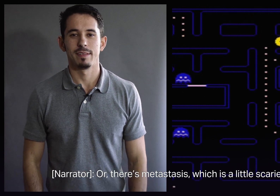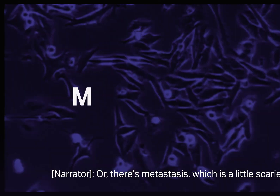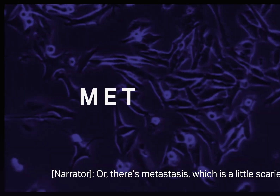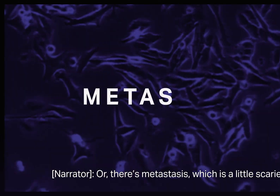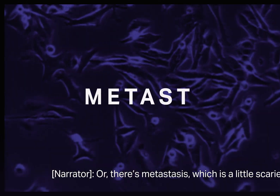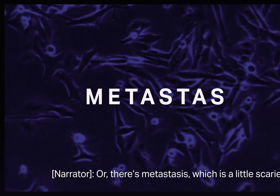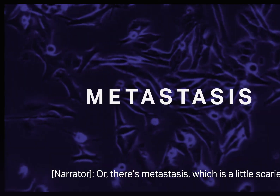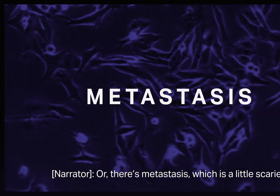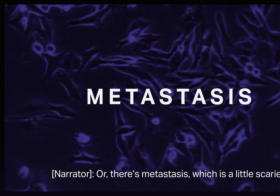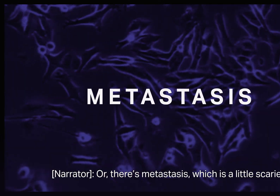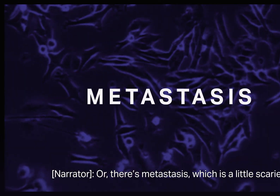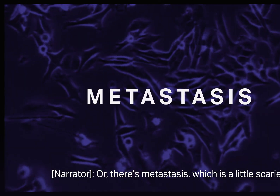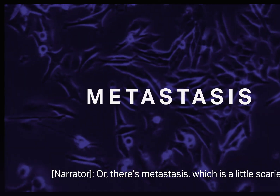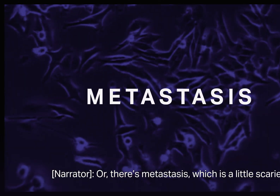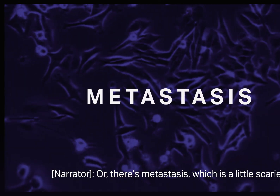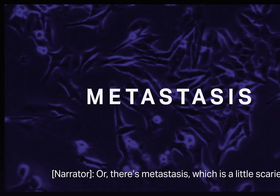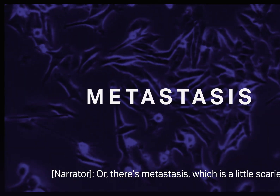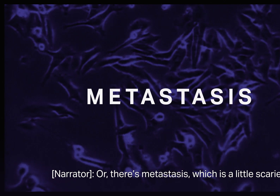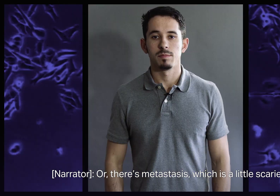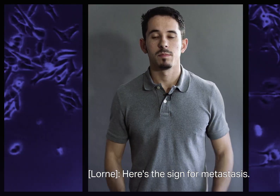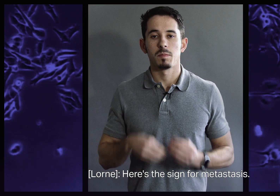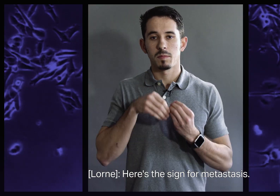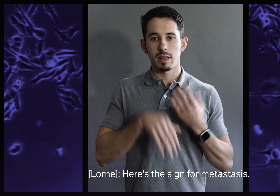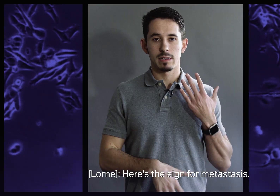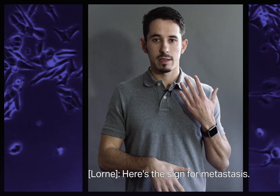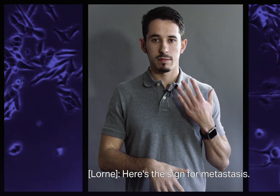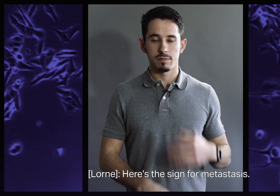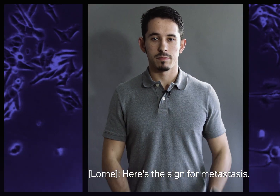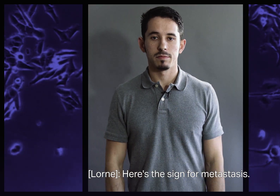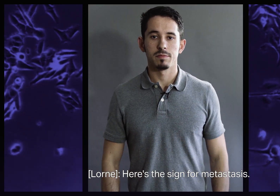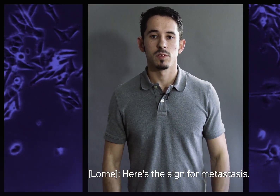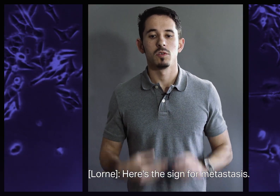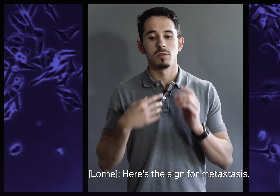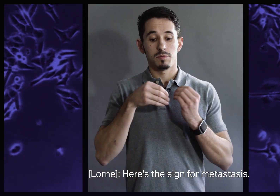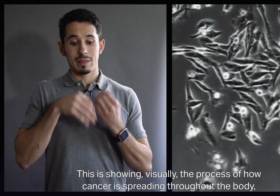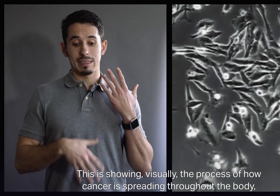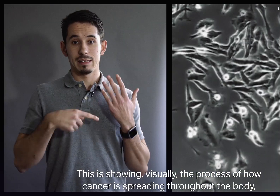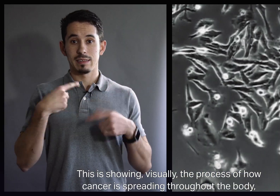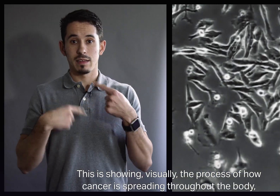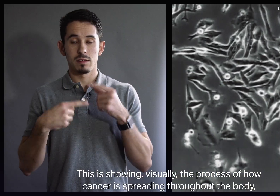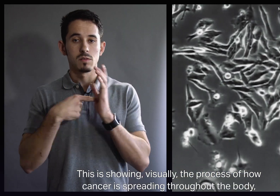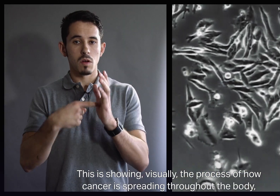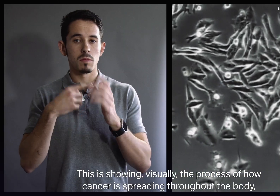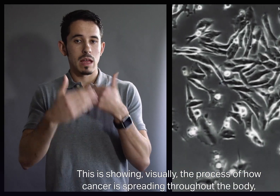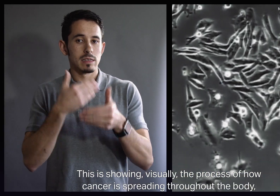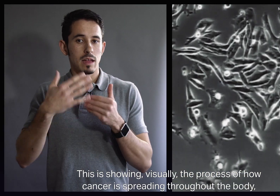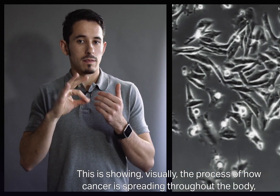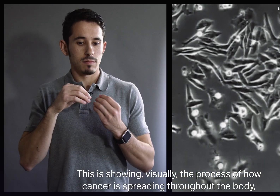there's metastasis, which is a little scarier. Here's the sign for metastasis. This is showing visually the process